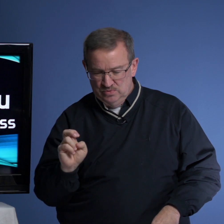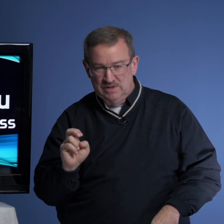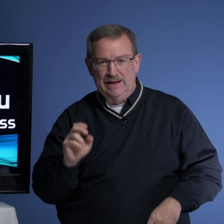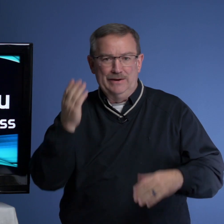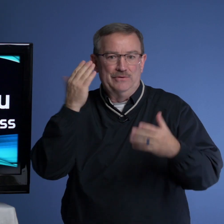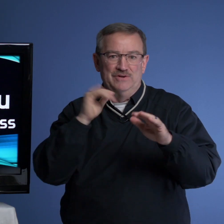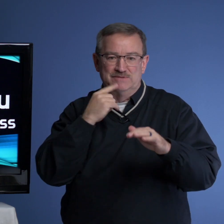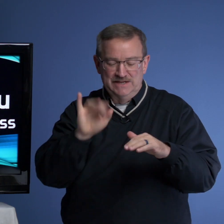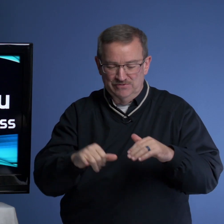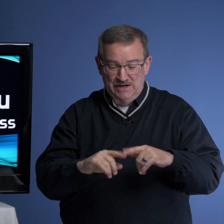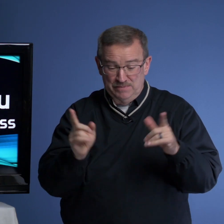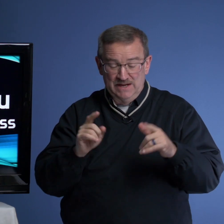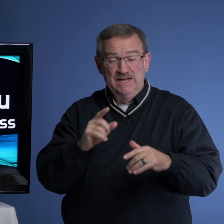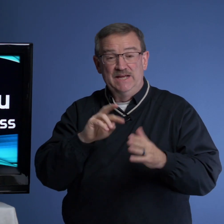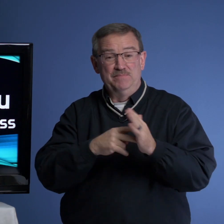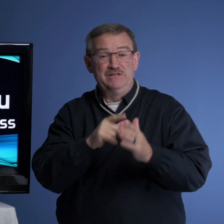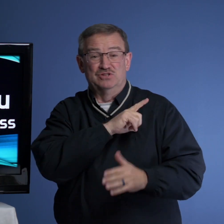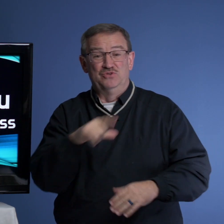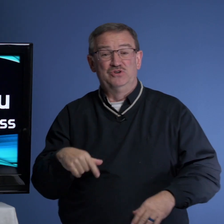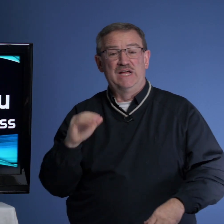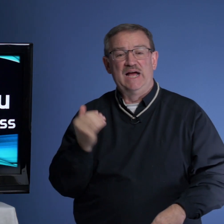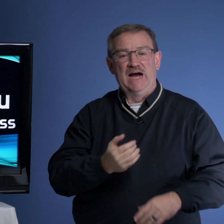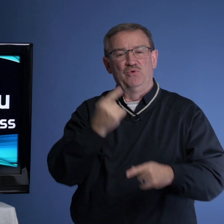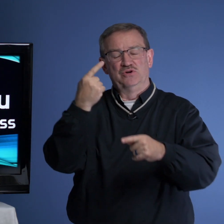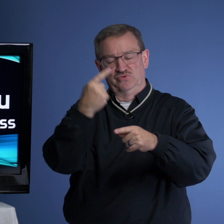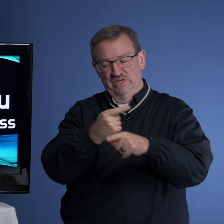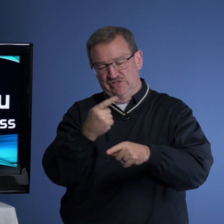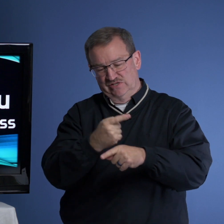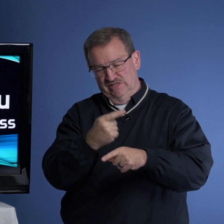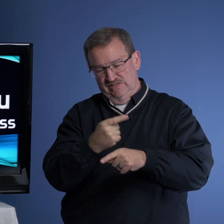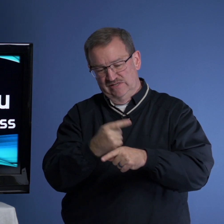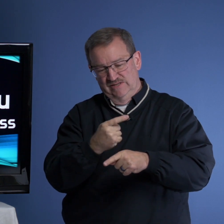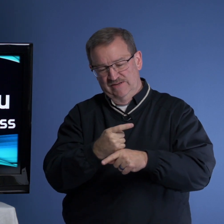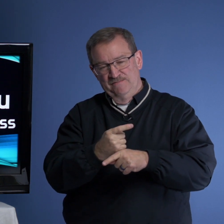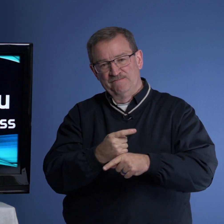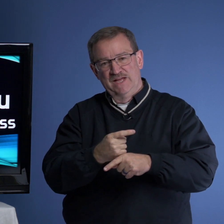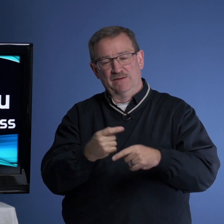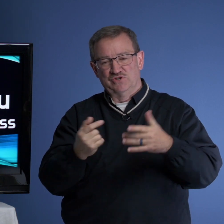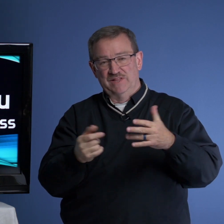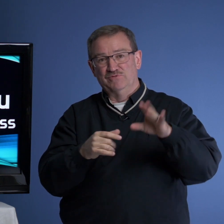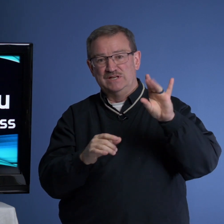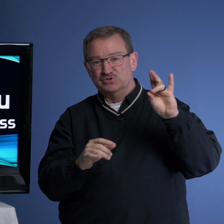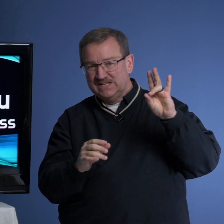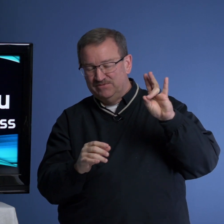I don't know if I'm saying it right, but it means the Lord, our righteousness. I'm sorry, that was number seven.